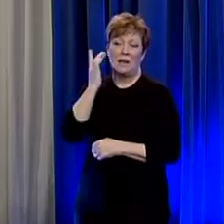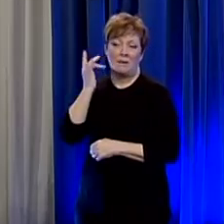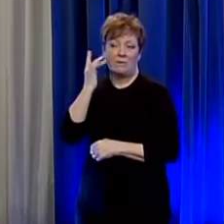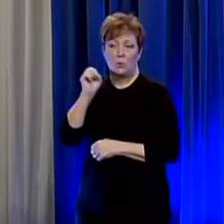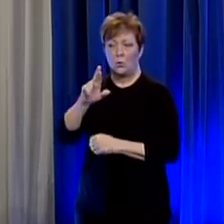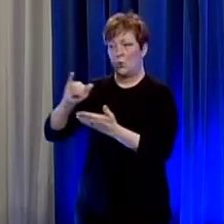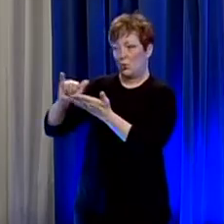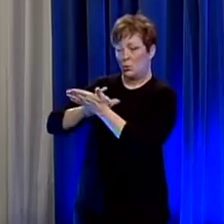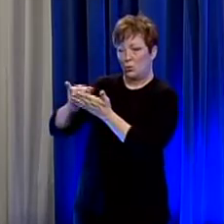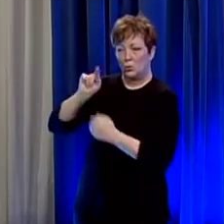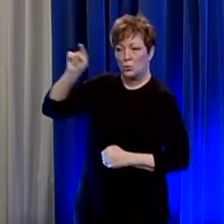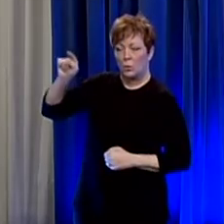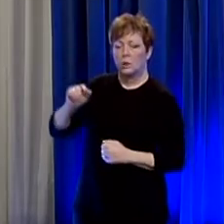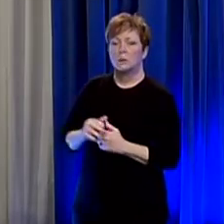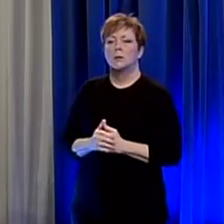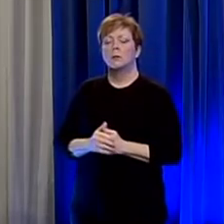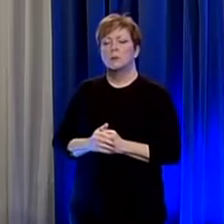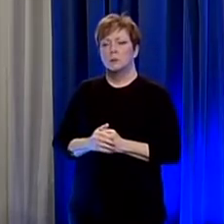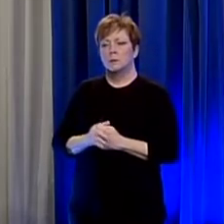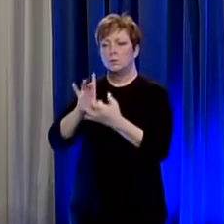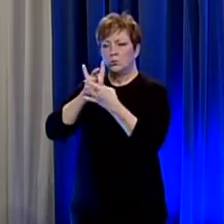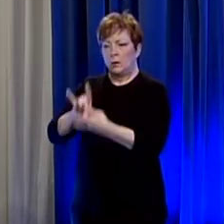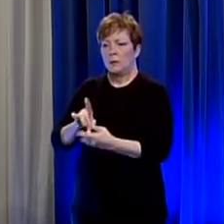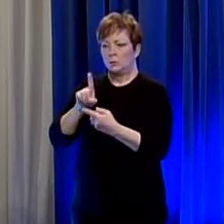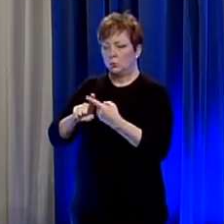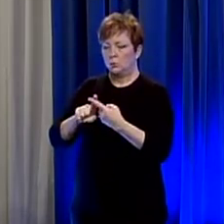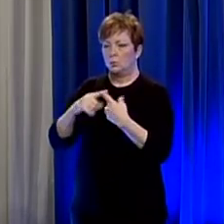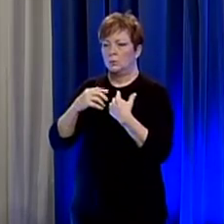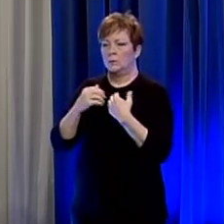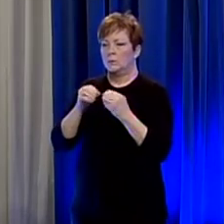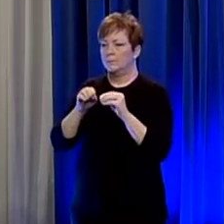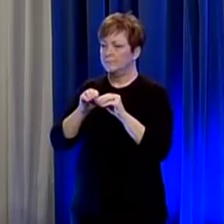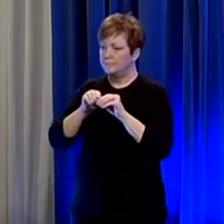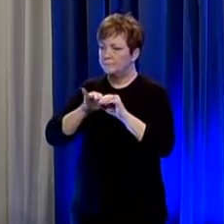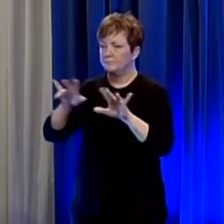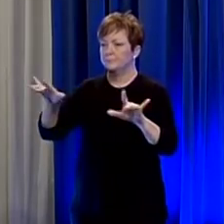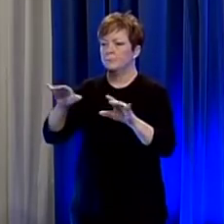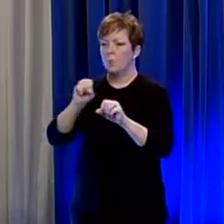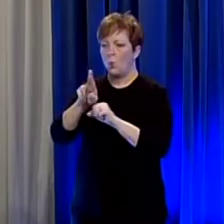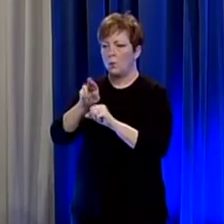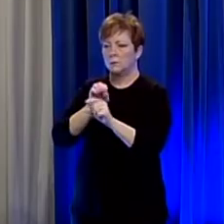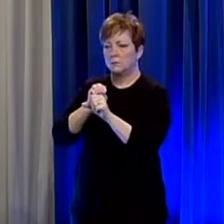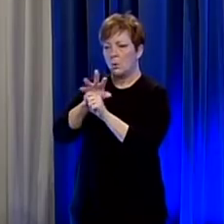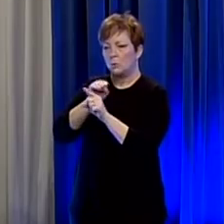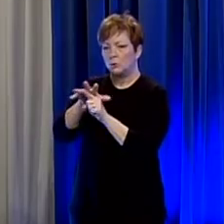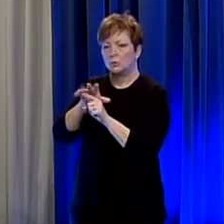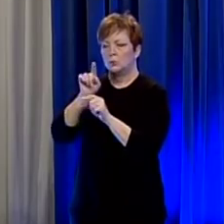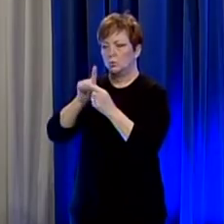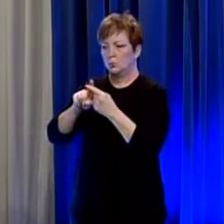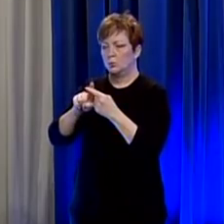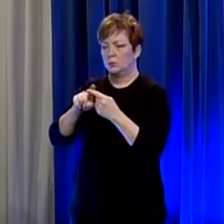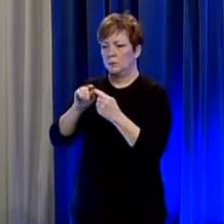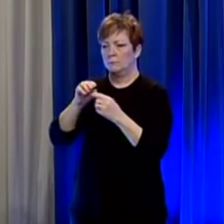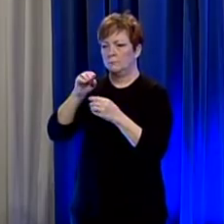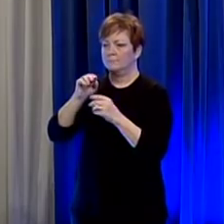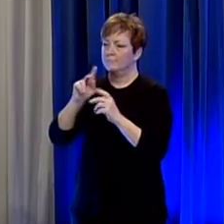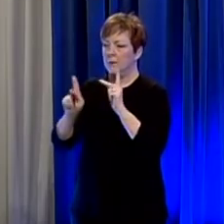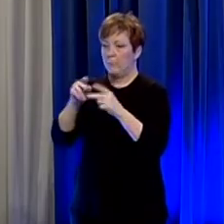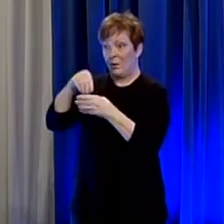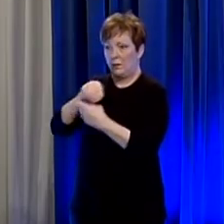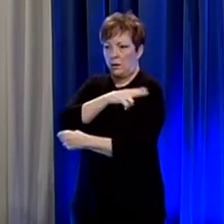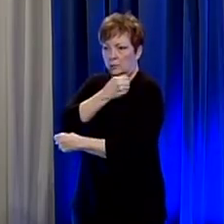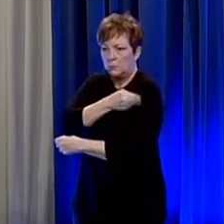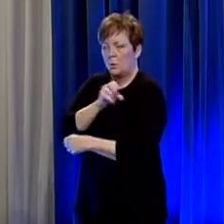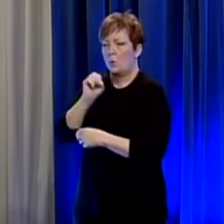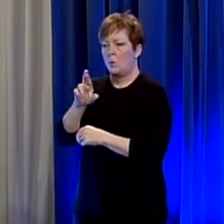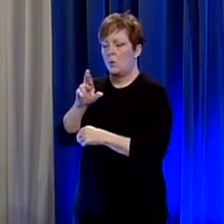york have to do with outbreaks in health care institutions for example or exposure of really vulnerable populations so i i